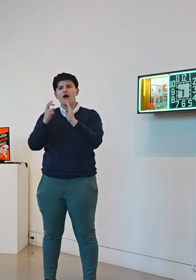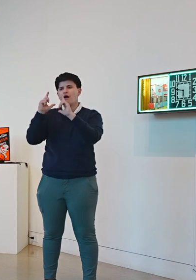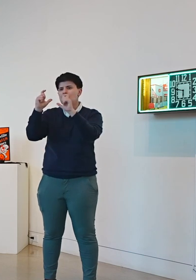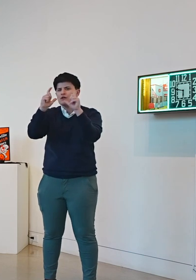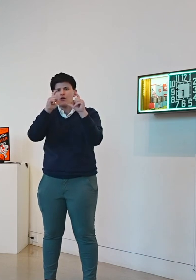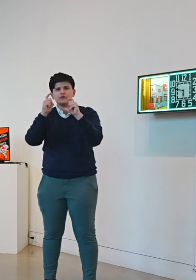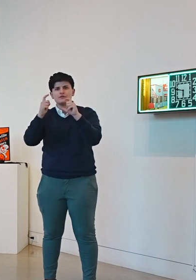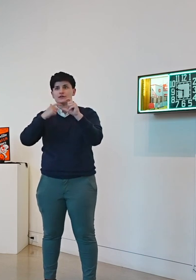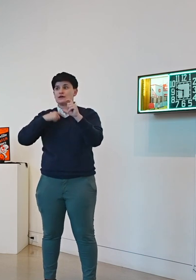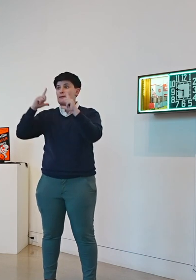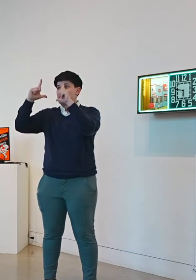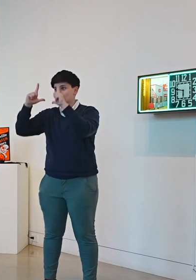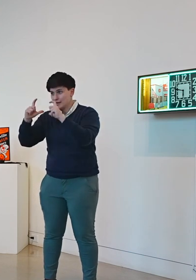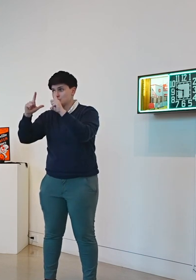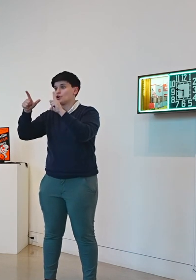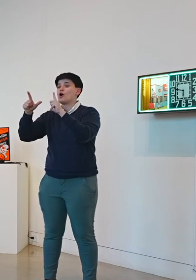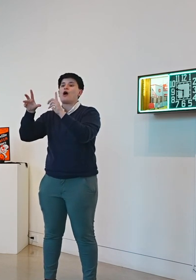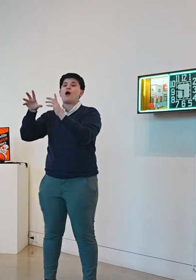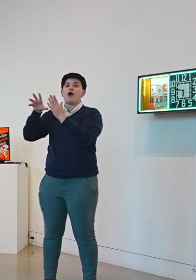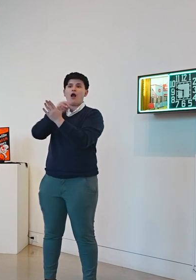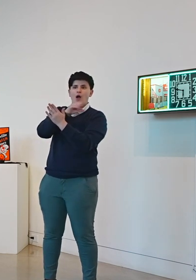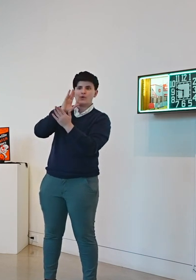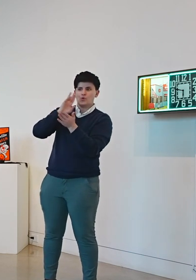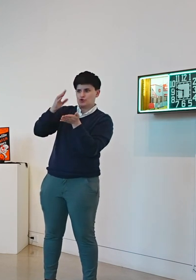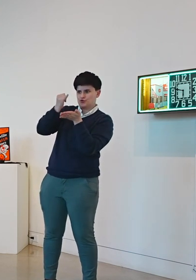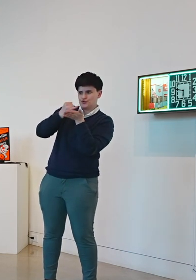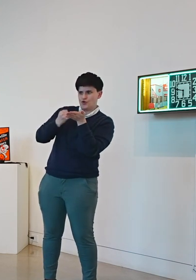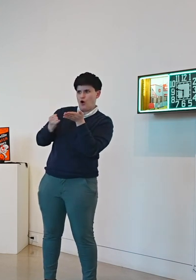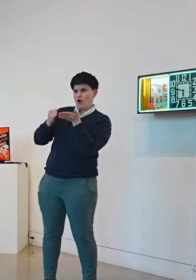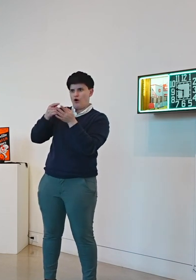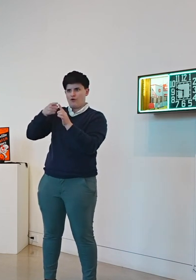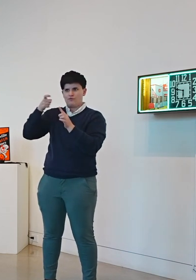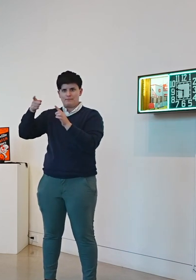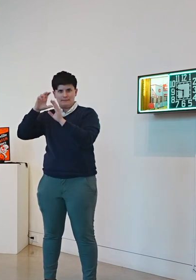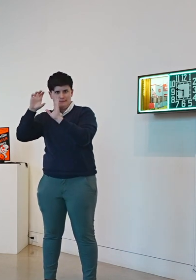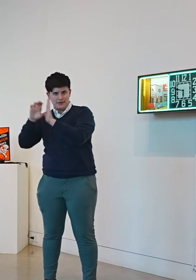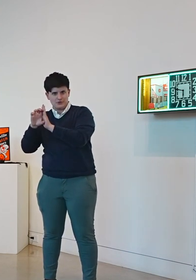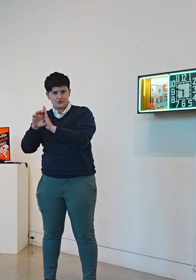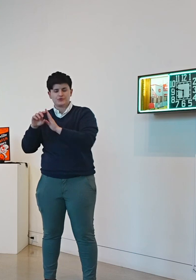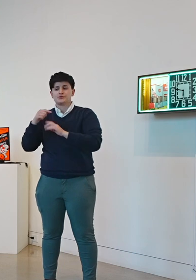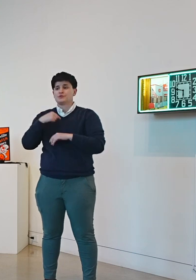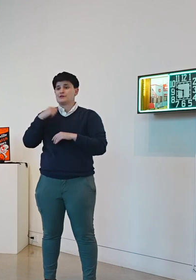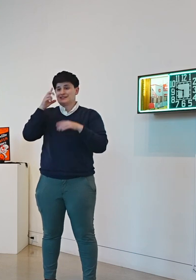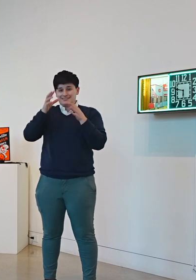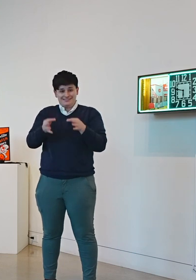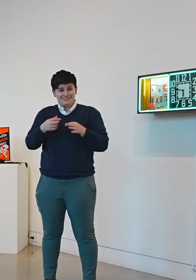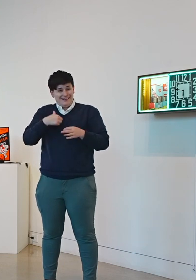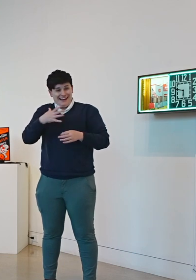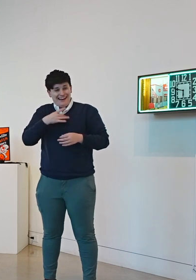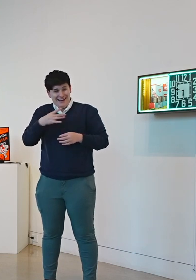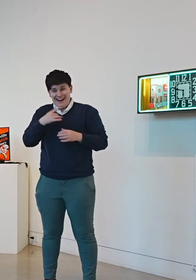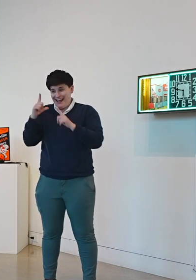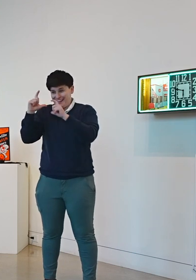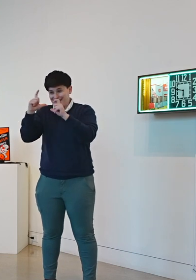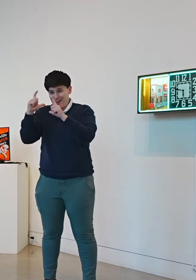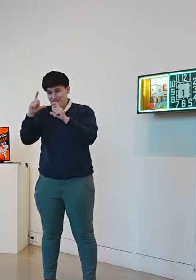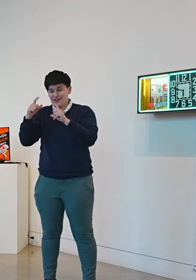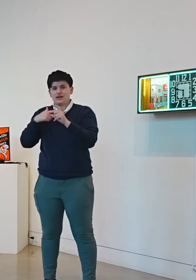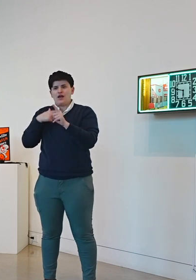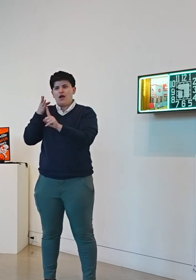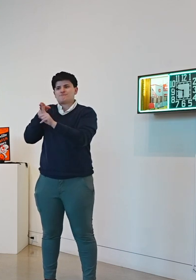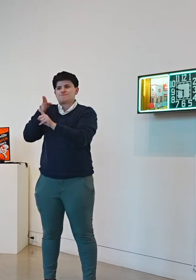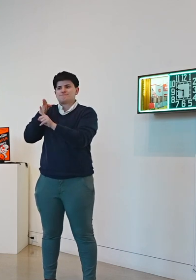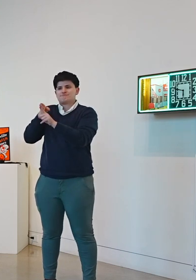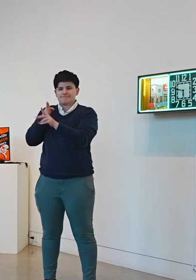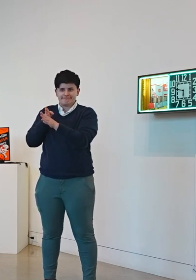to draw from and then I decided I liked the photography so much I stuck with photography